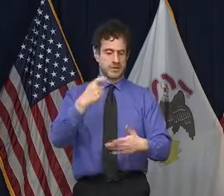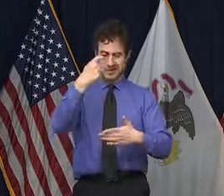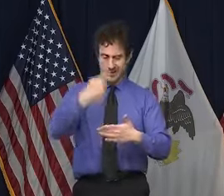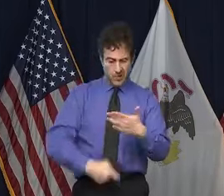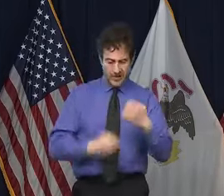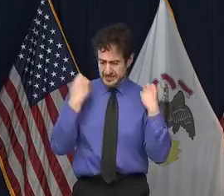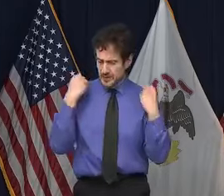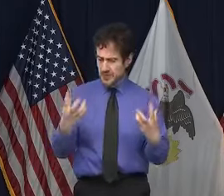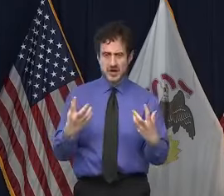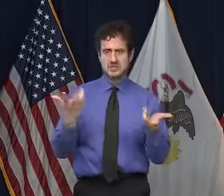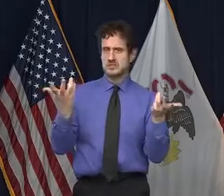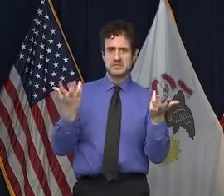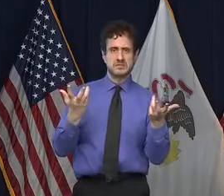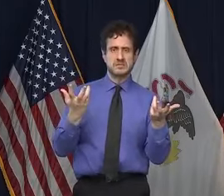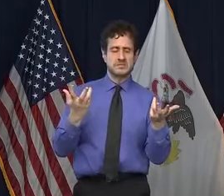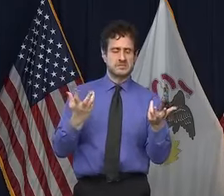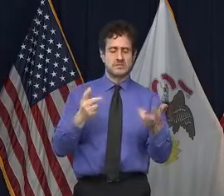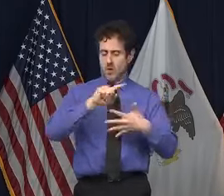All of that.